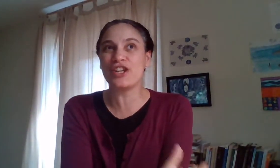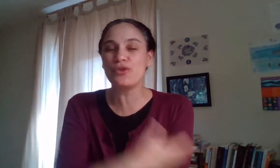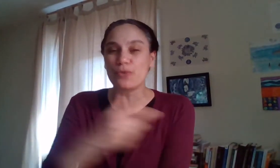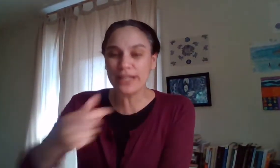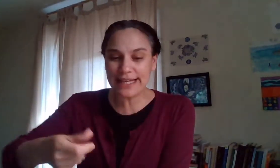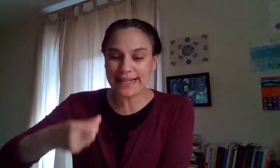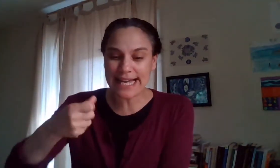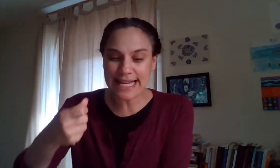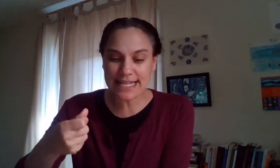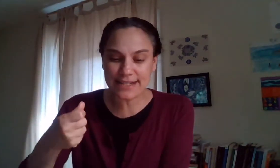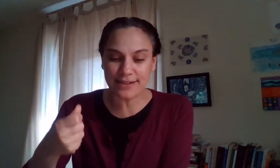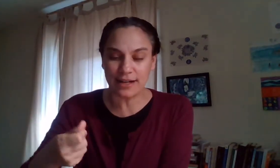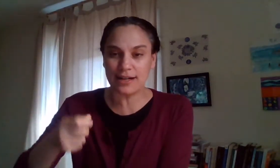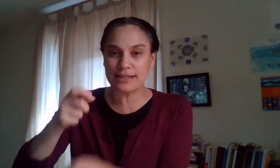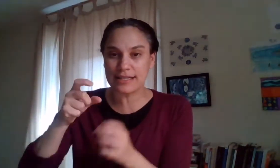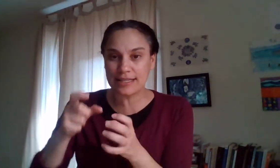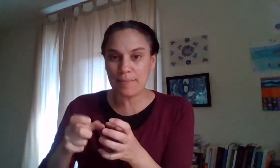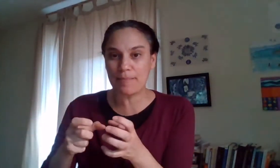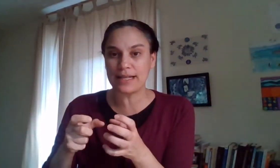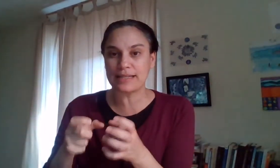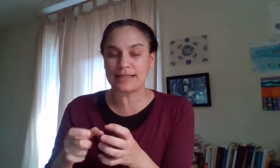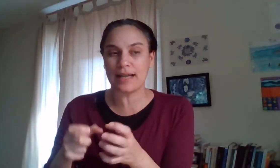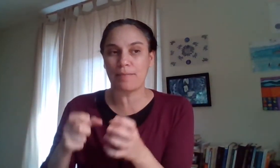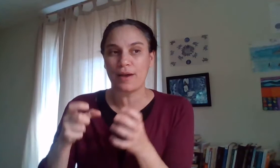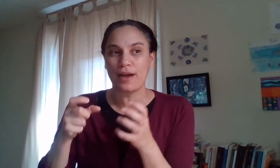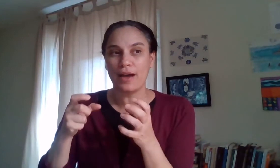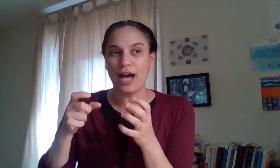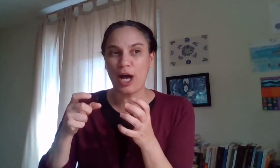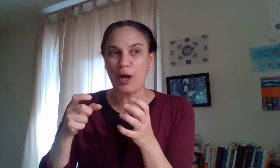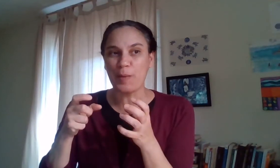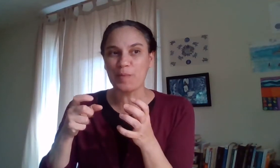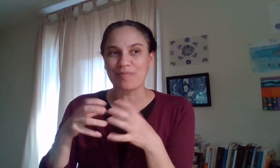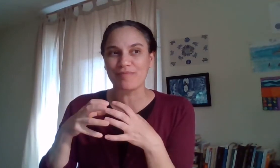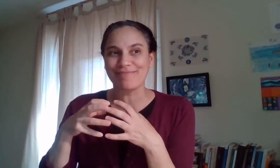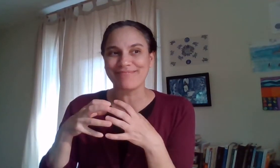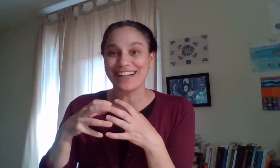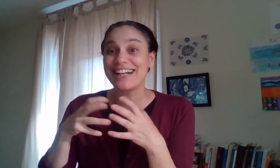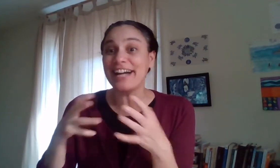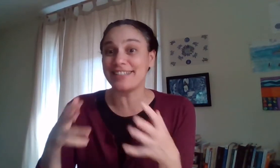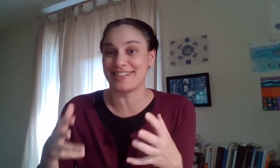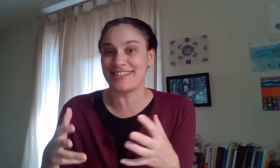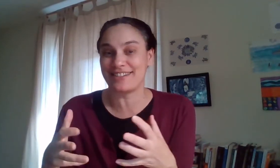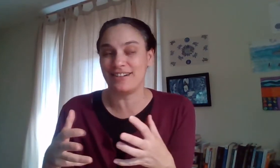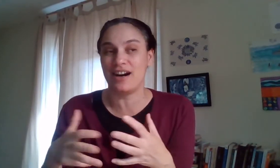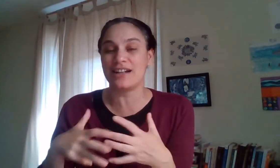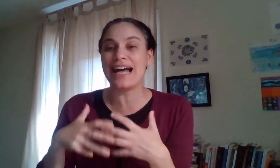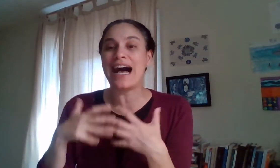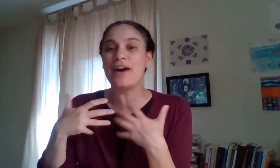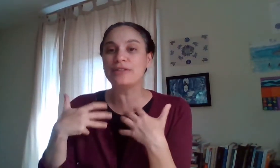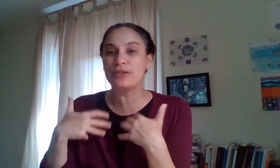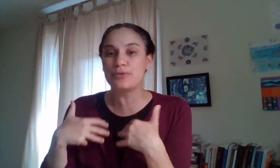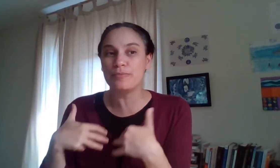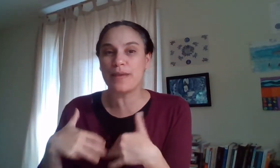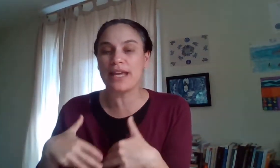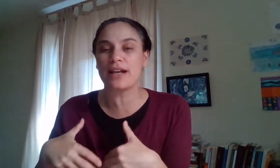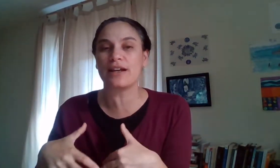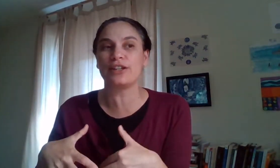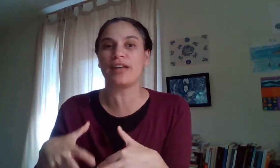you really get a hands-on step-by-step um guidance on how to make the